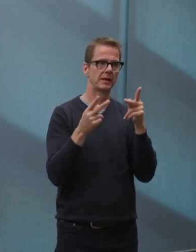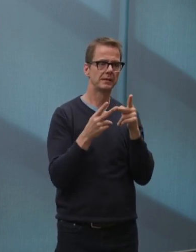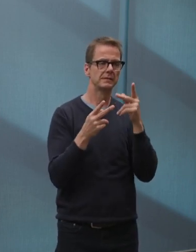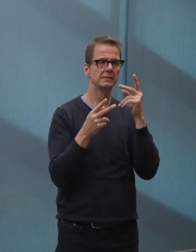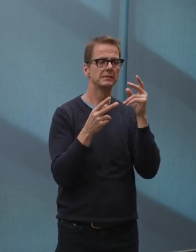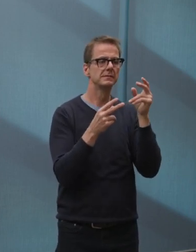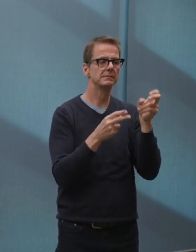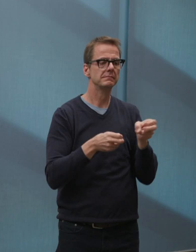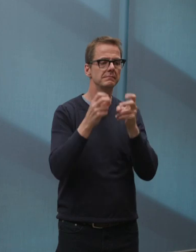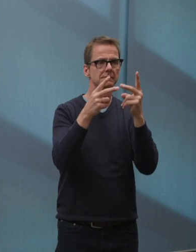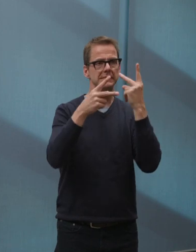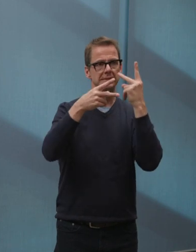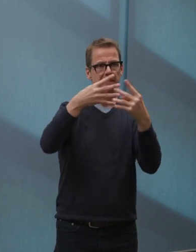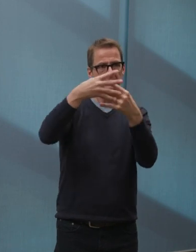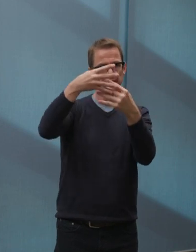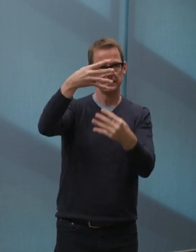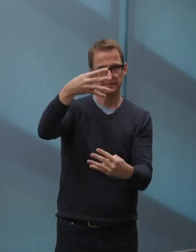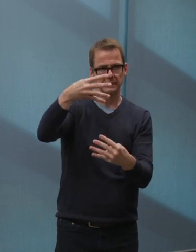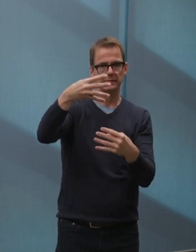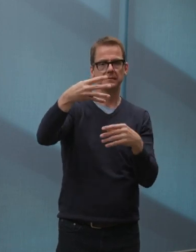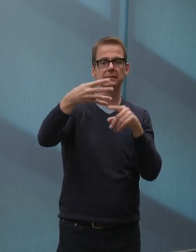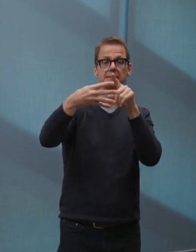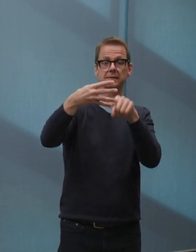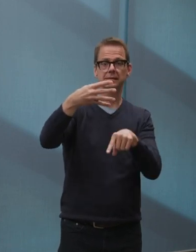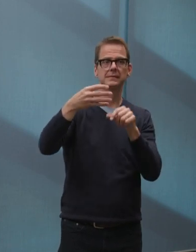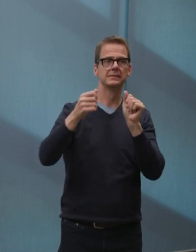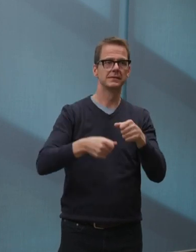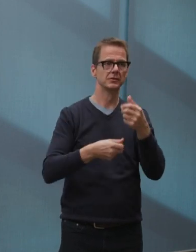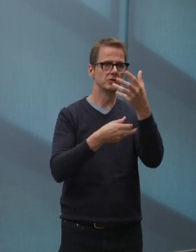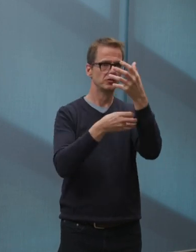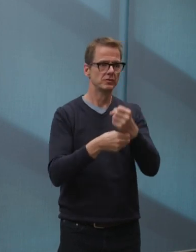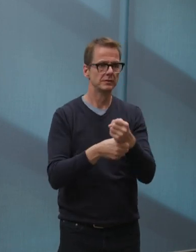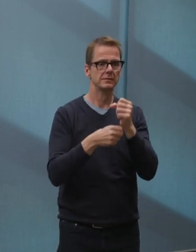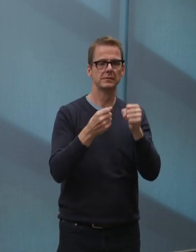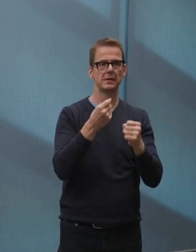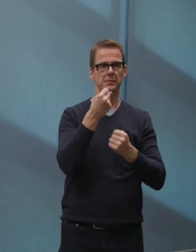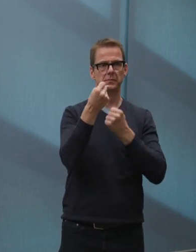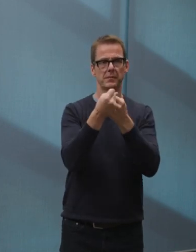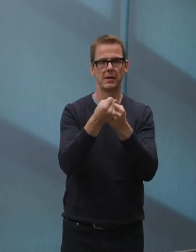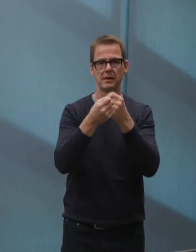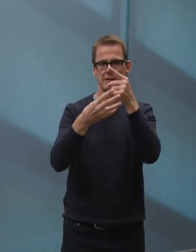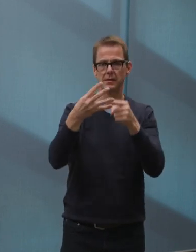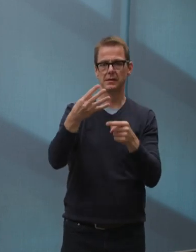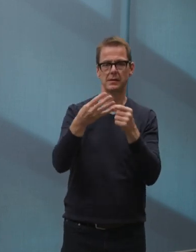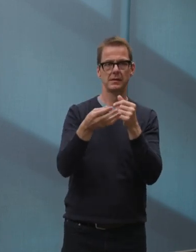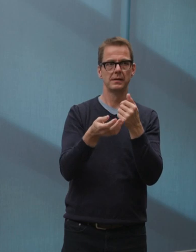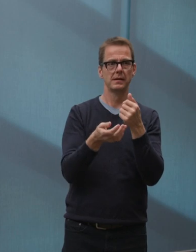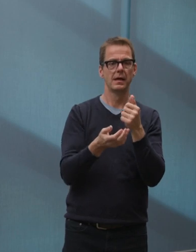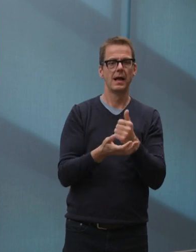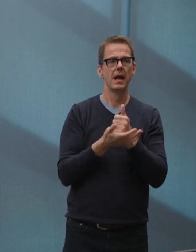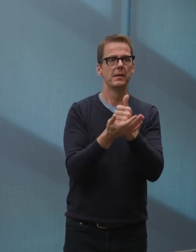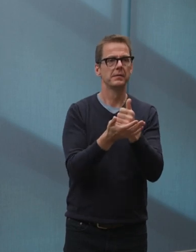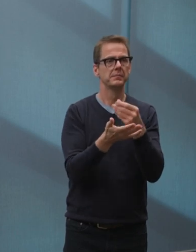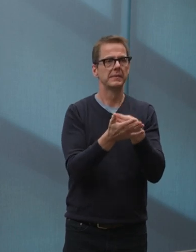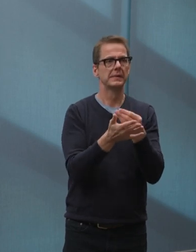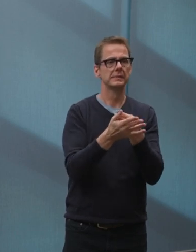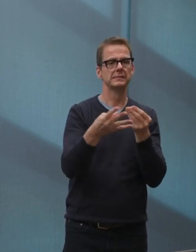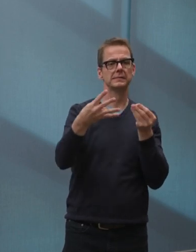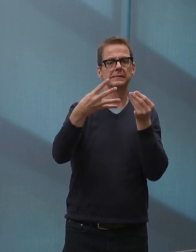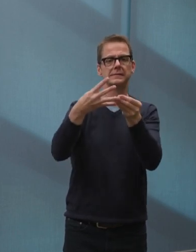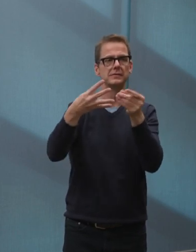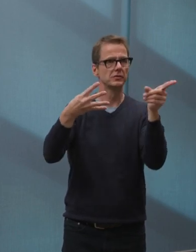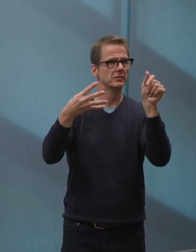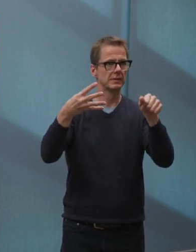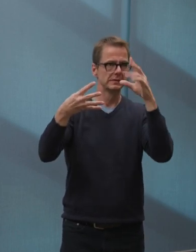during the COVID-19 pandemic. For anyone wishing to support the COVID-19 response and recovery efforts, please